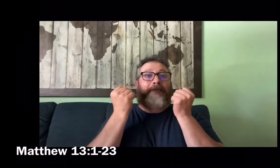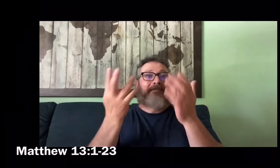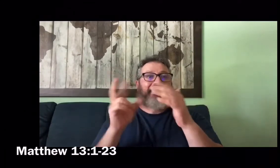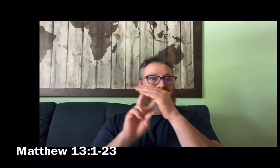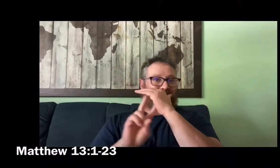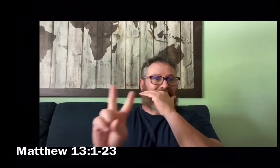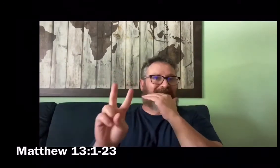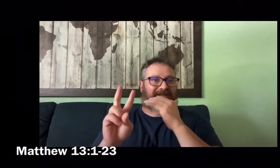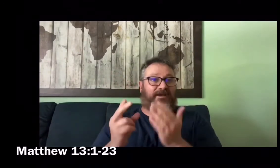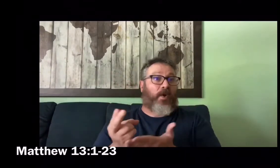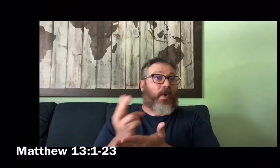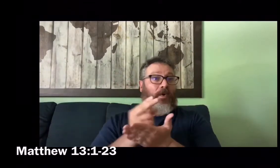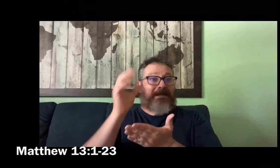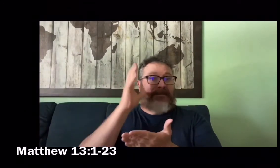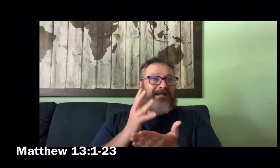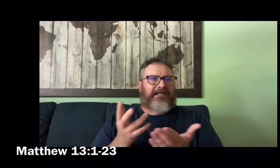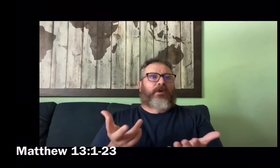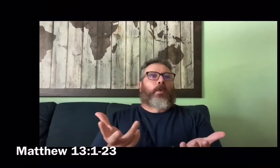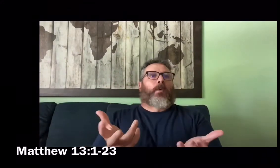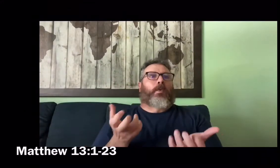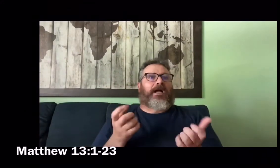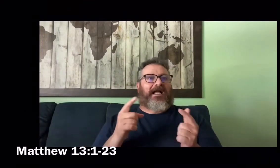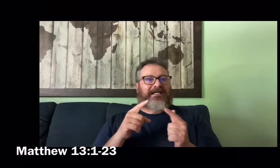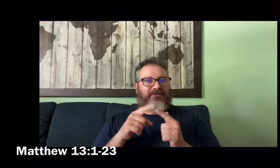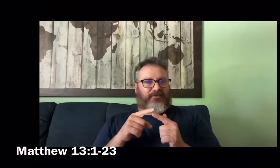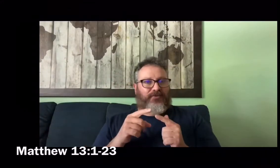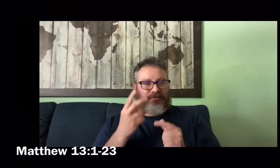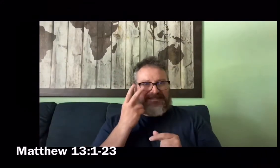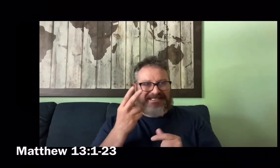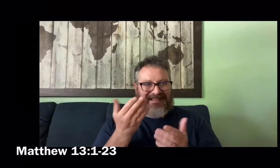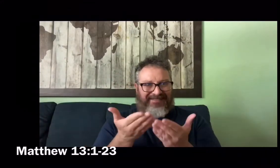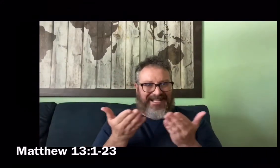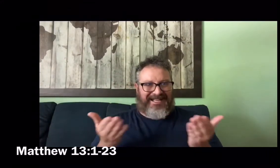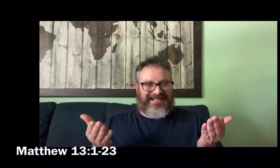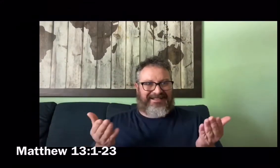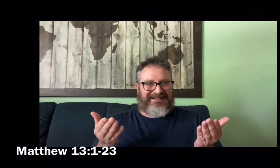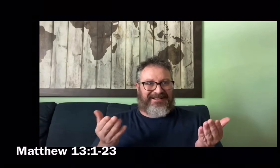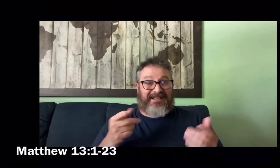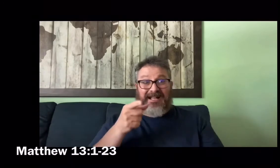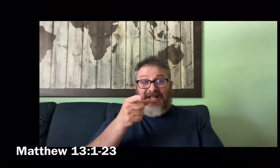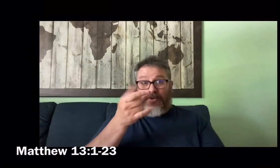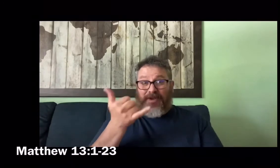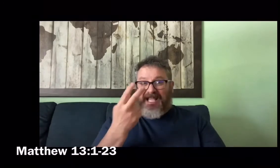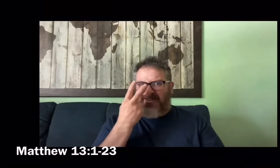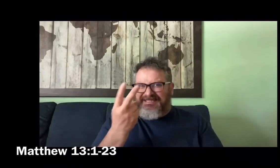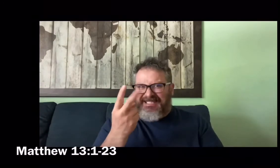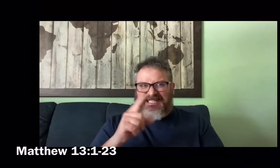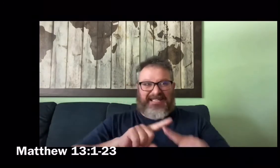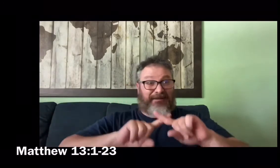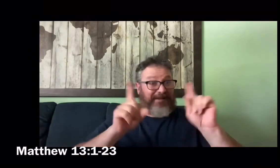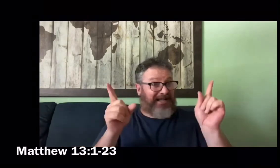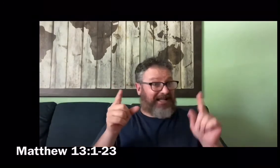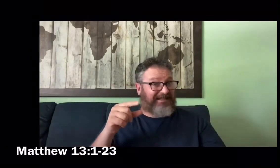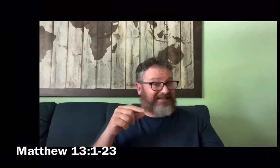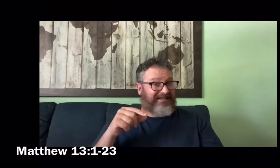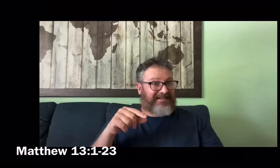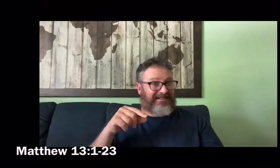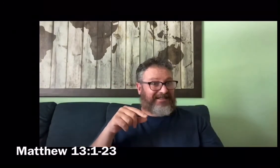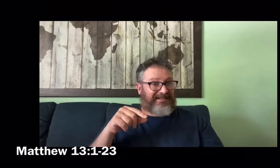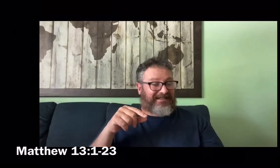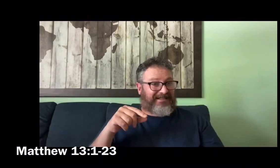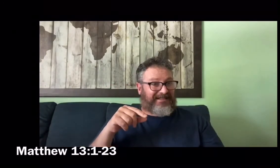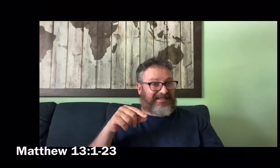hear. Amen I say to you many prophets and righteous people longed to see what you see